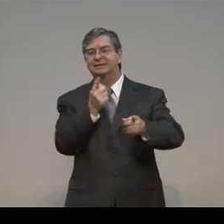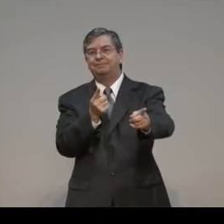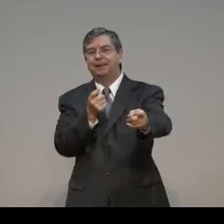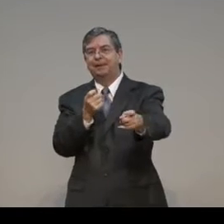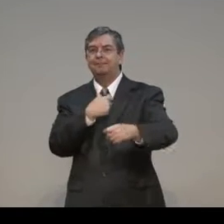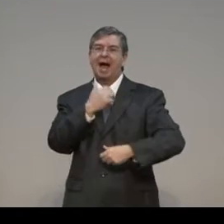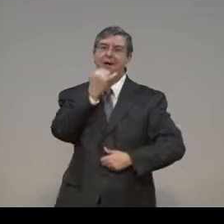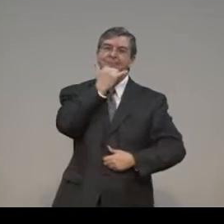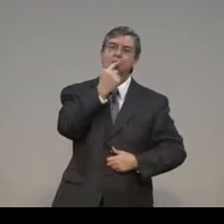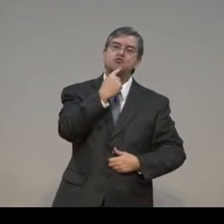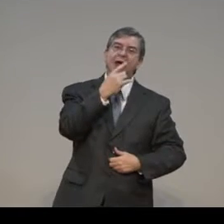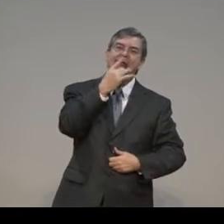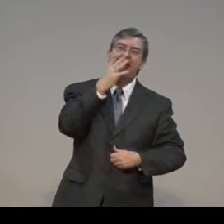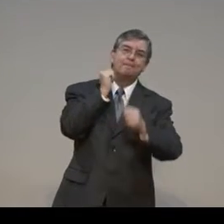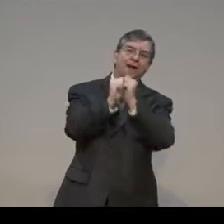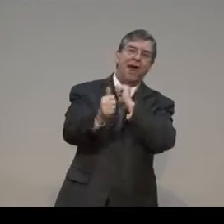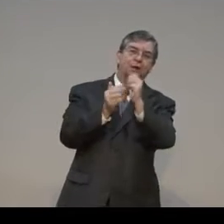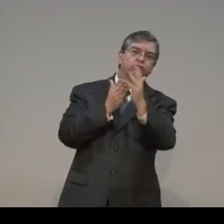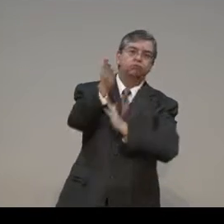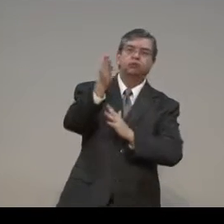Because it was my mistake.